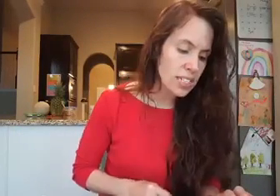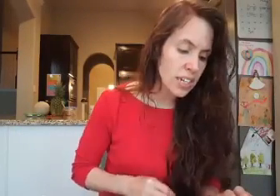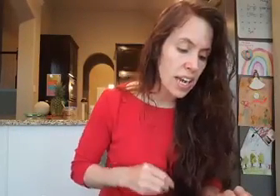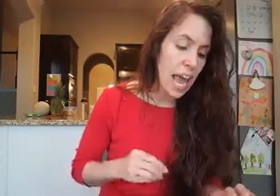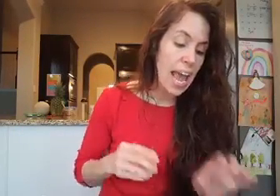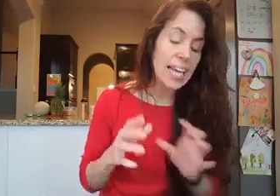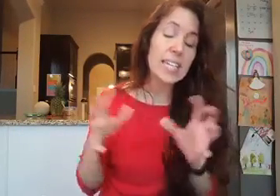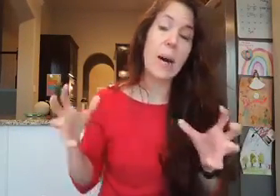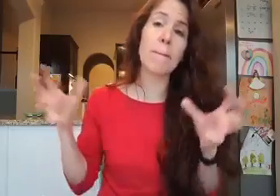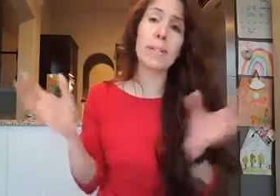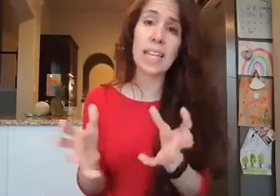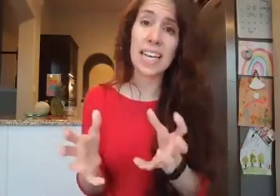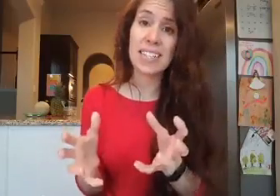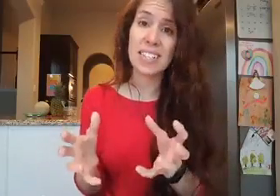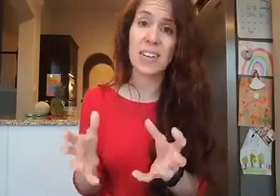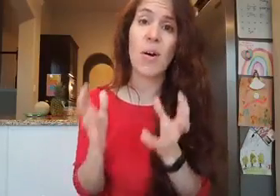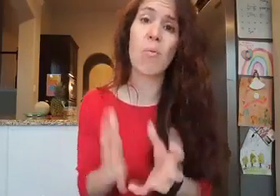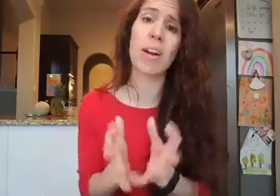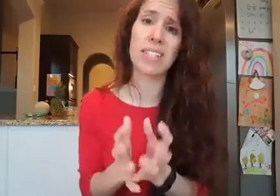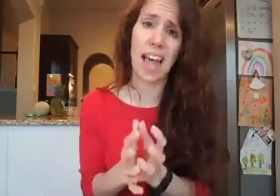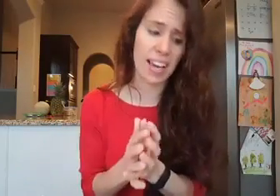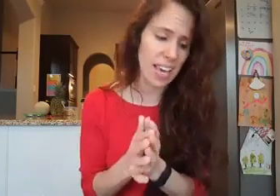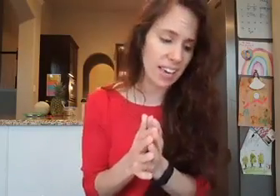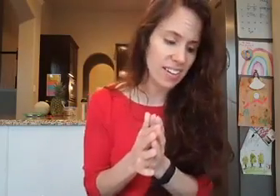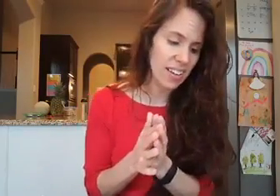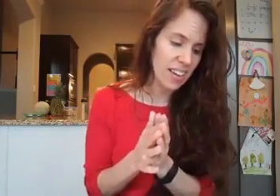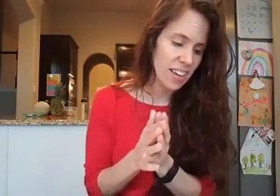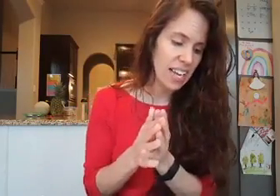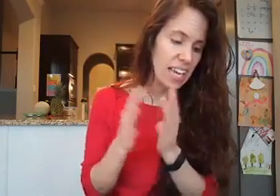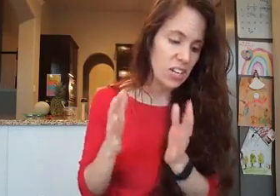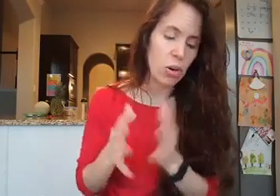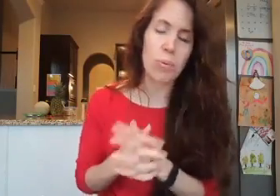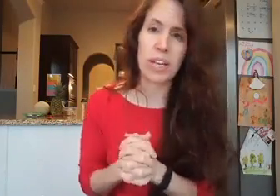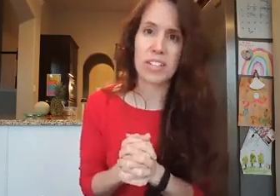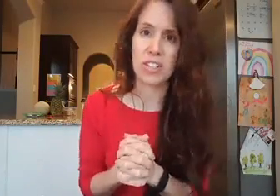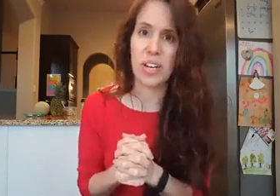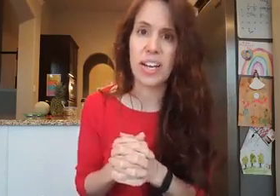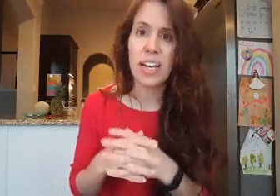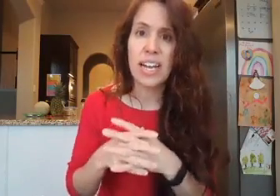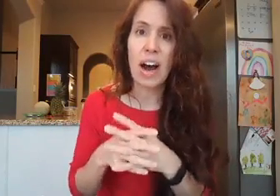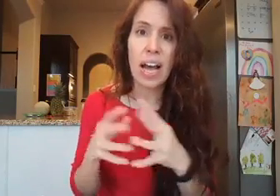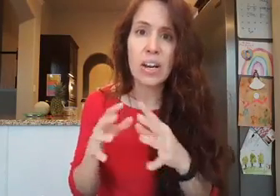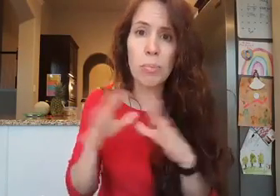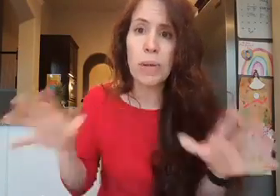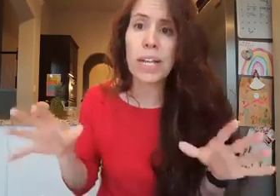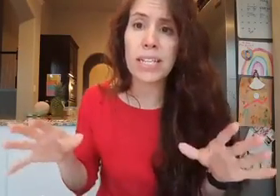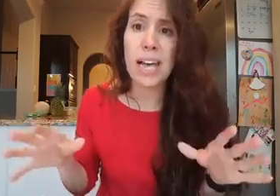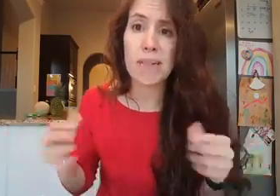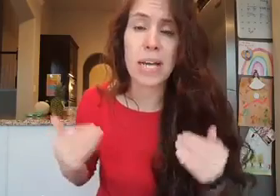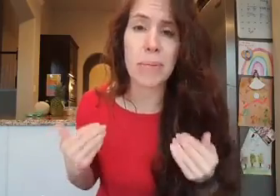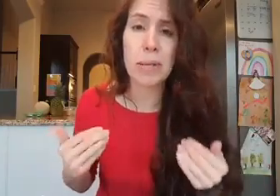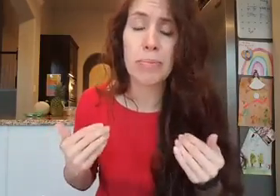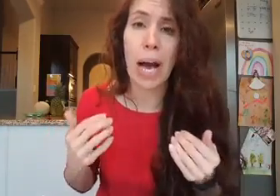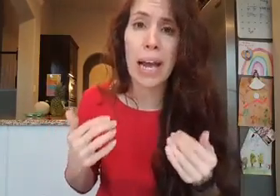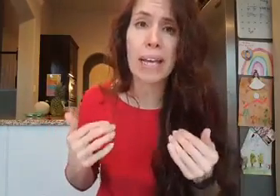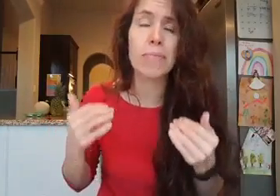and complete what is lacking in your obedience to it. Now I know a million times I'm, I am